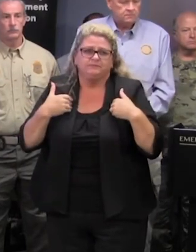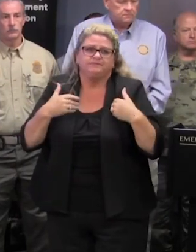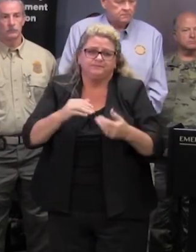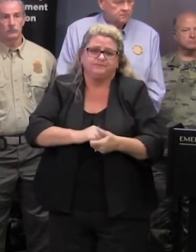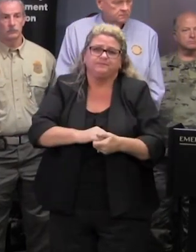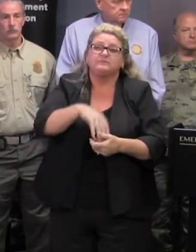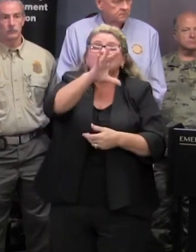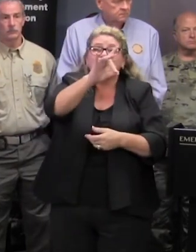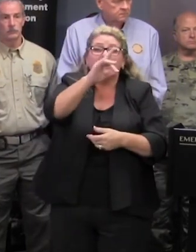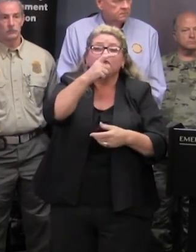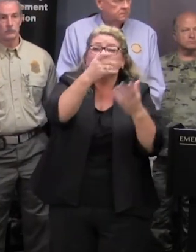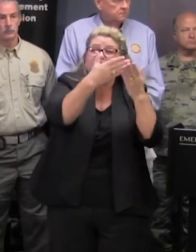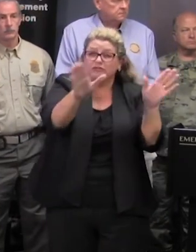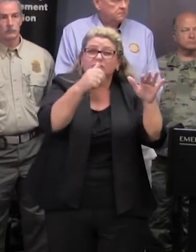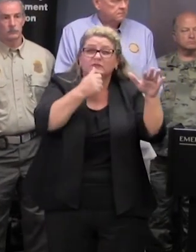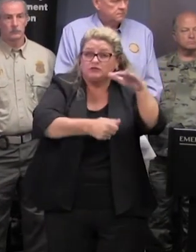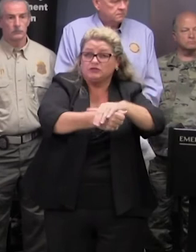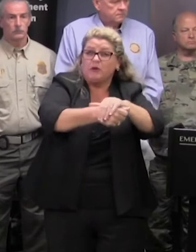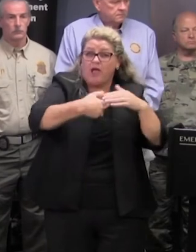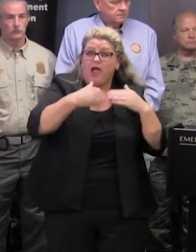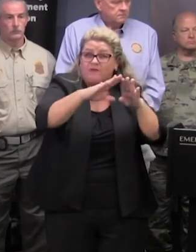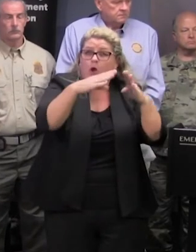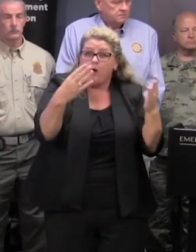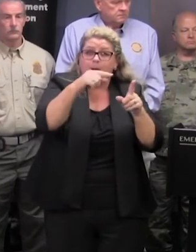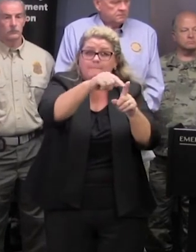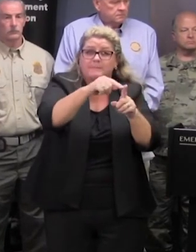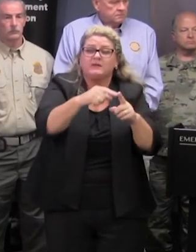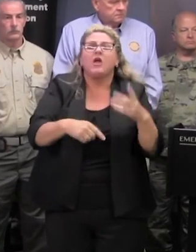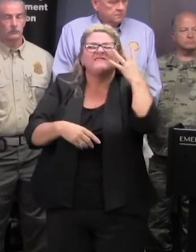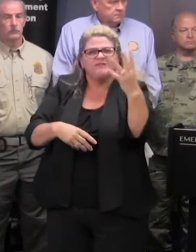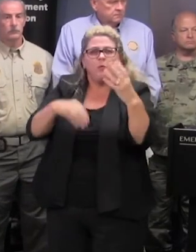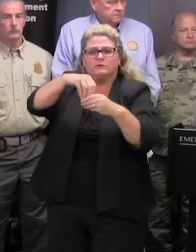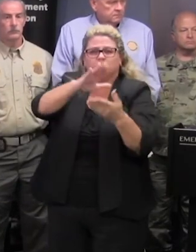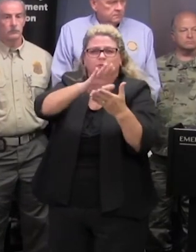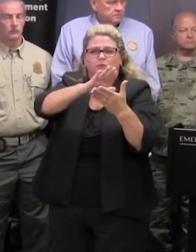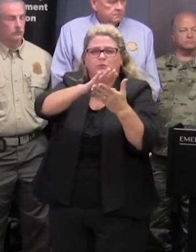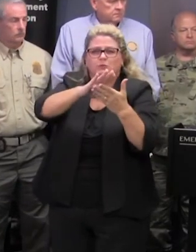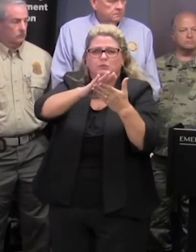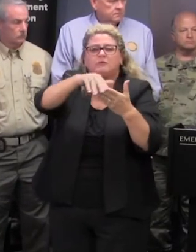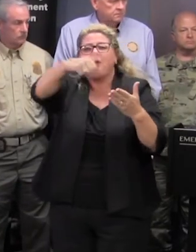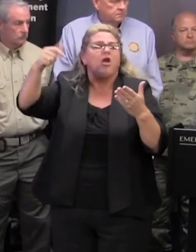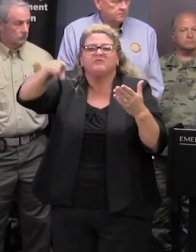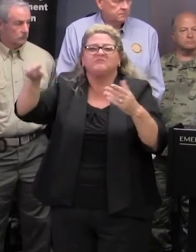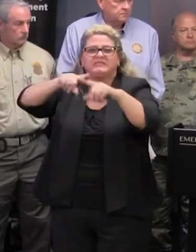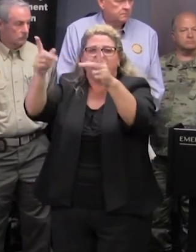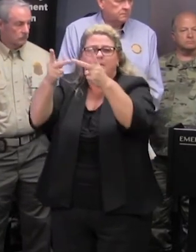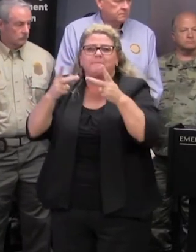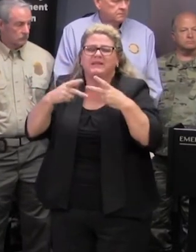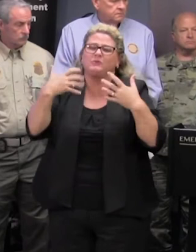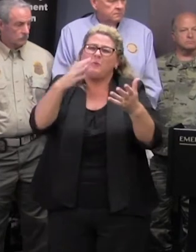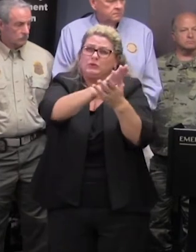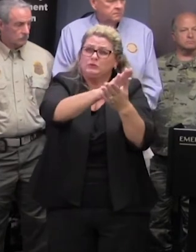eight general population shelters that we have open for only four are in schools at this time we're working diligently to